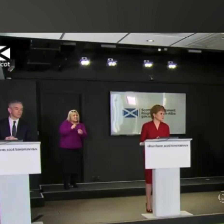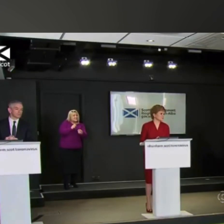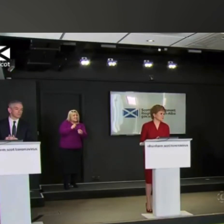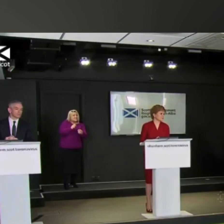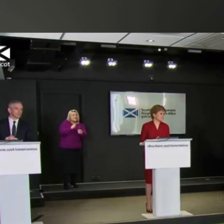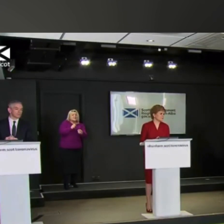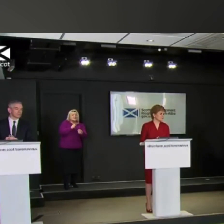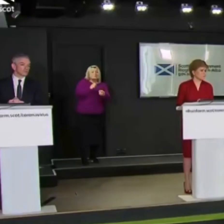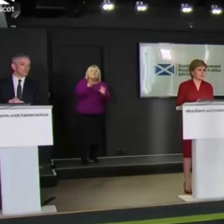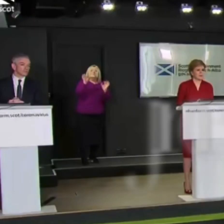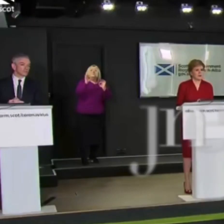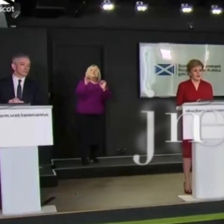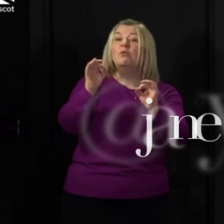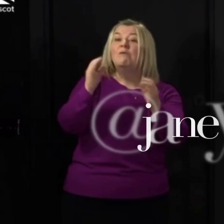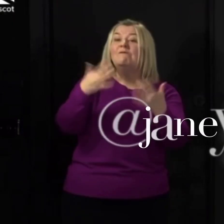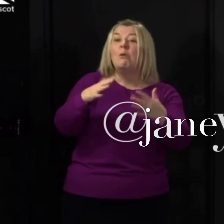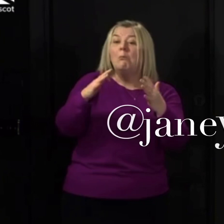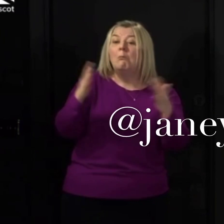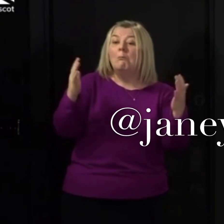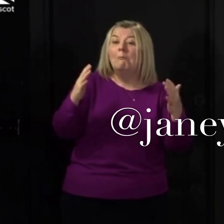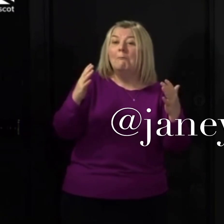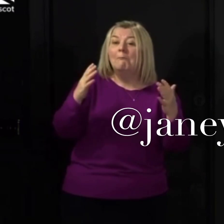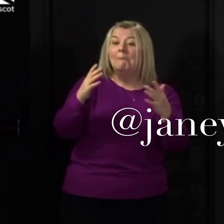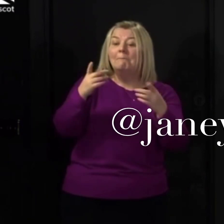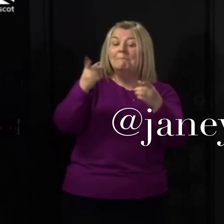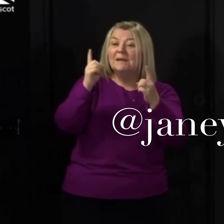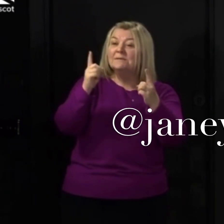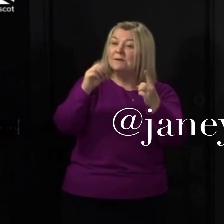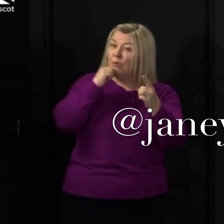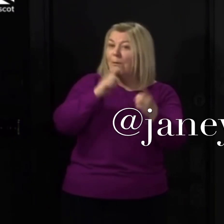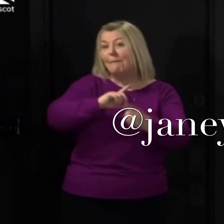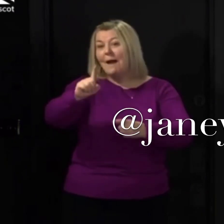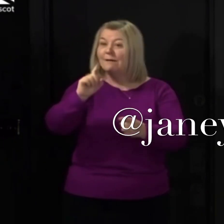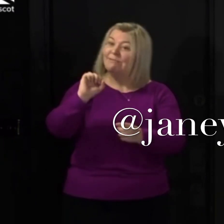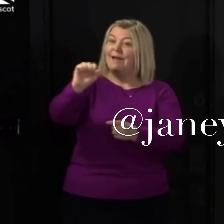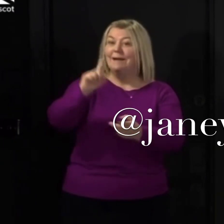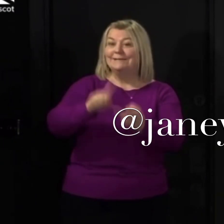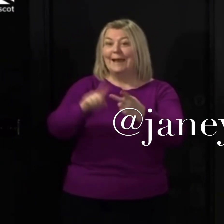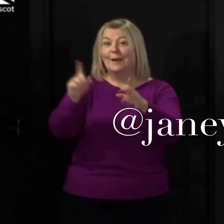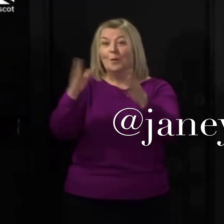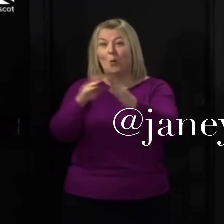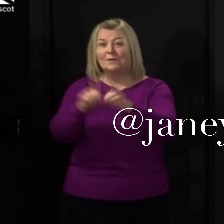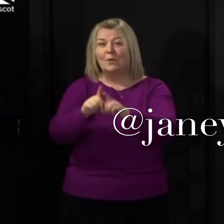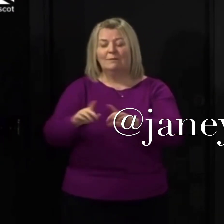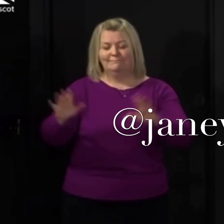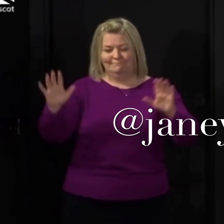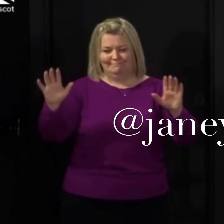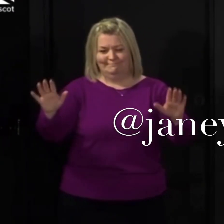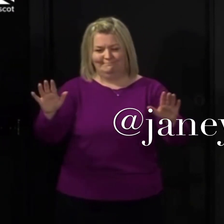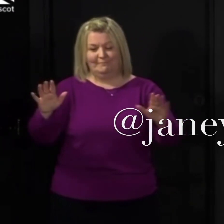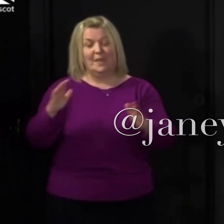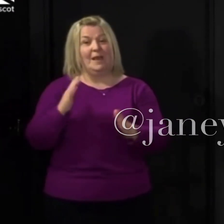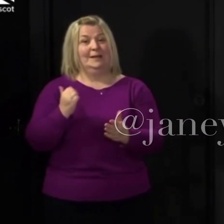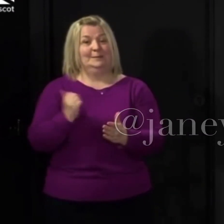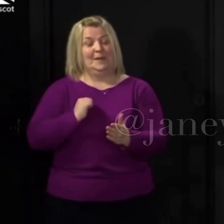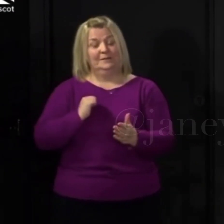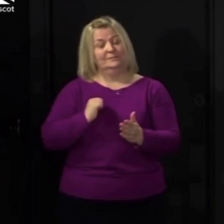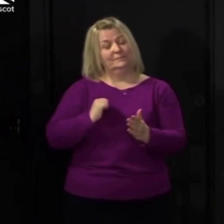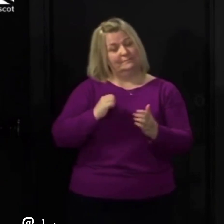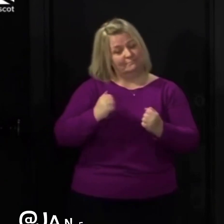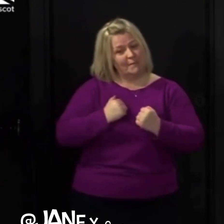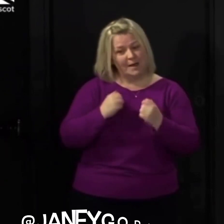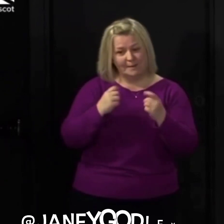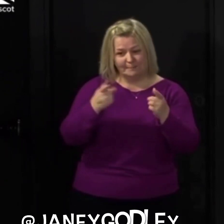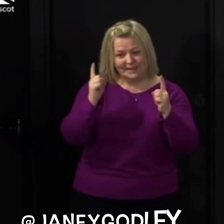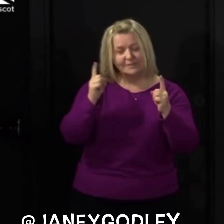homes in the future? Aye, that's a good question. And what I've done is I've got the hell lot of them, the lot of them on Fine Friends